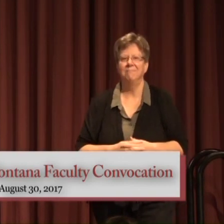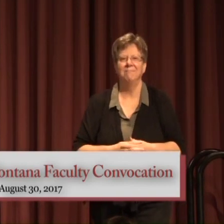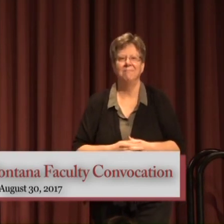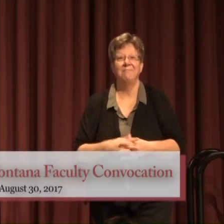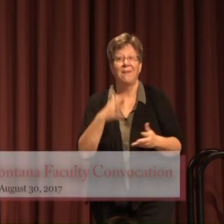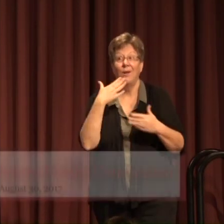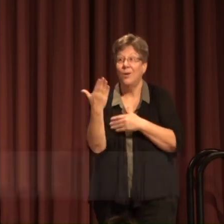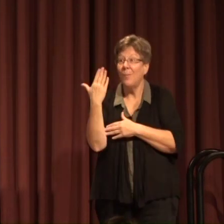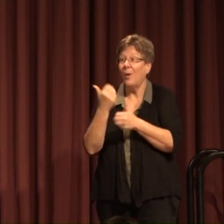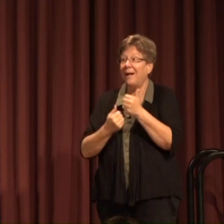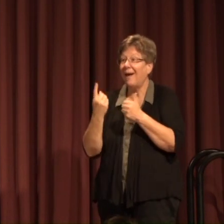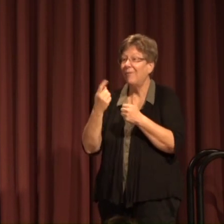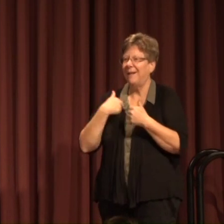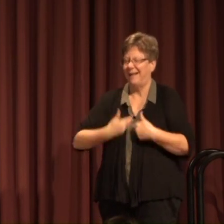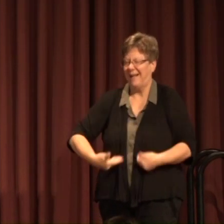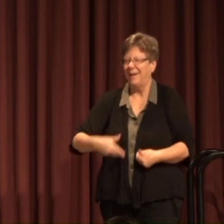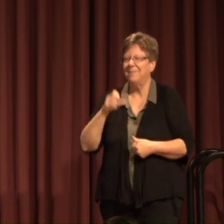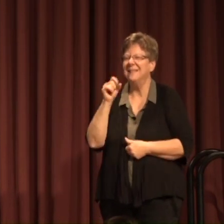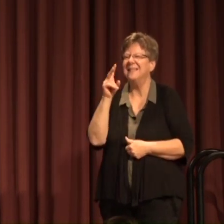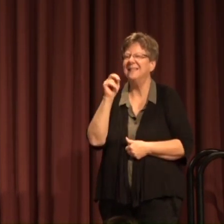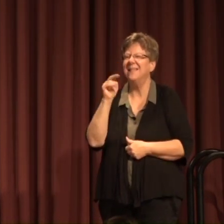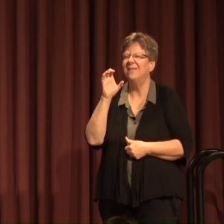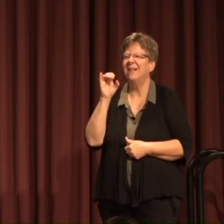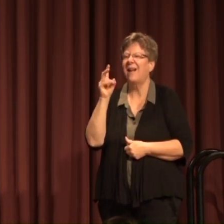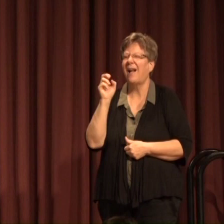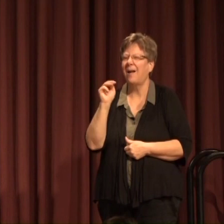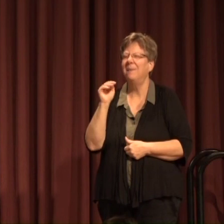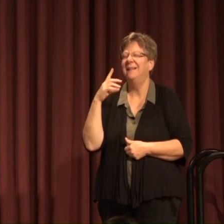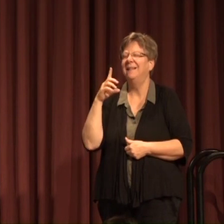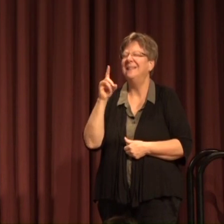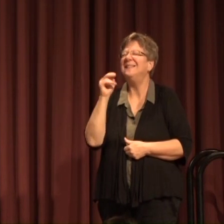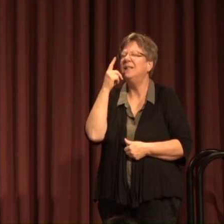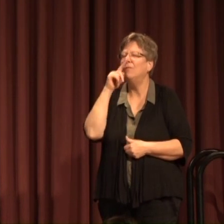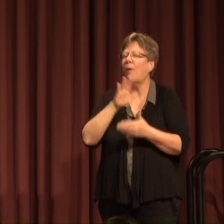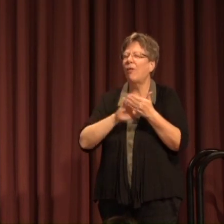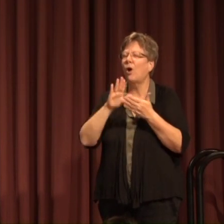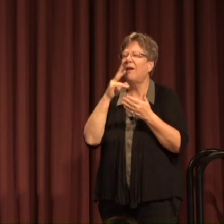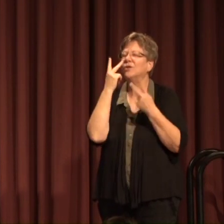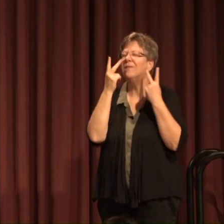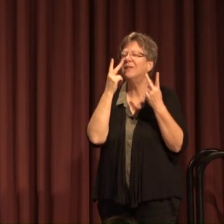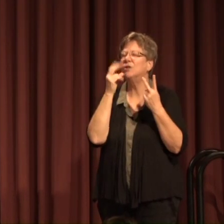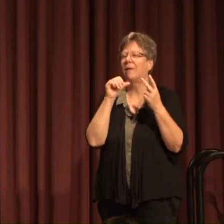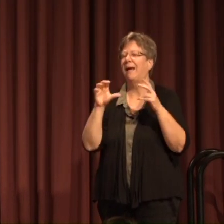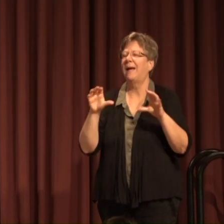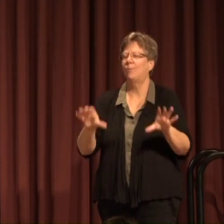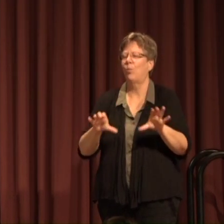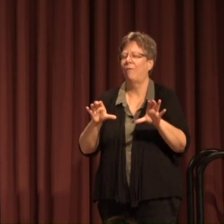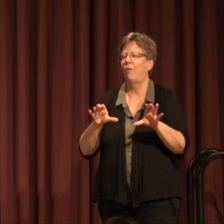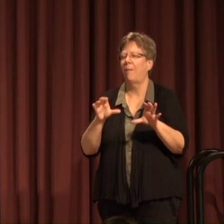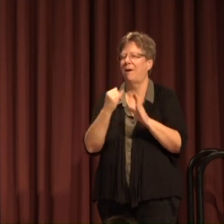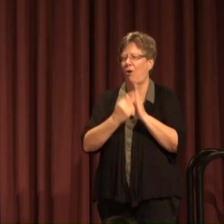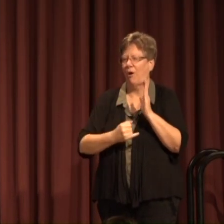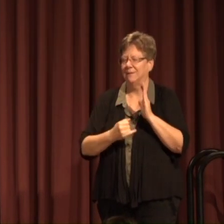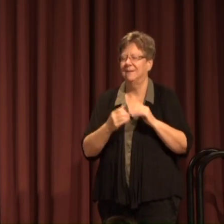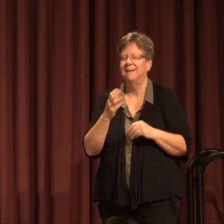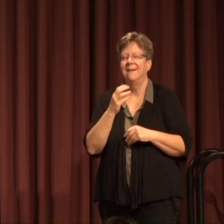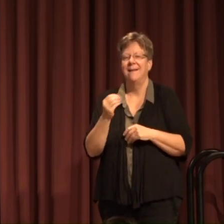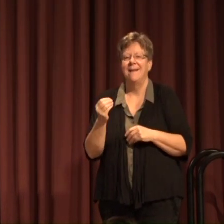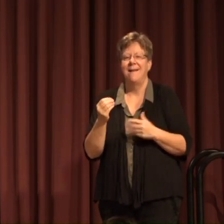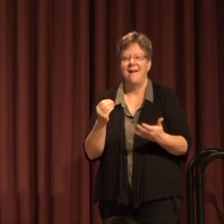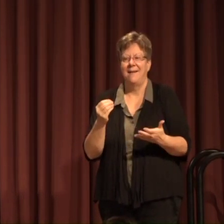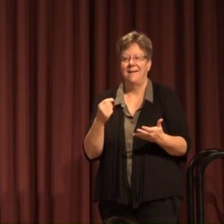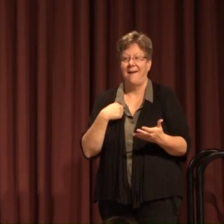good morning everyone I'm Stephen Combe Dean of the College of Visual and Performing Arts and